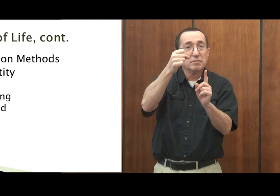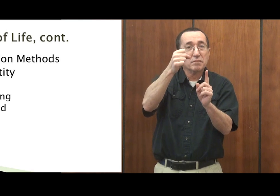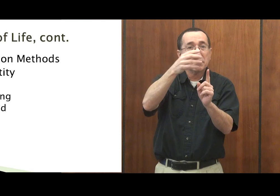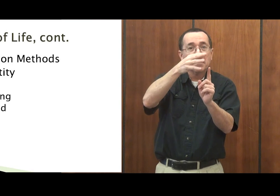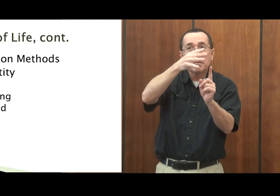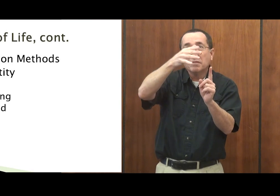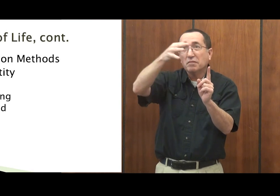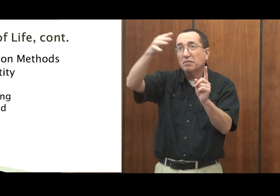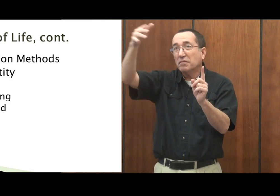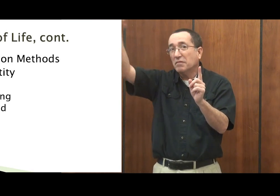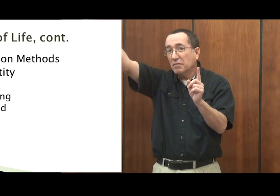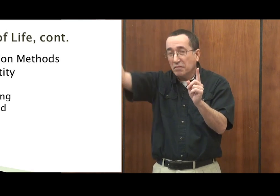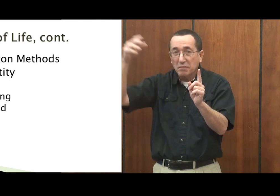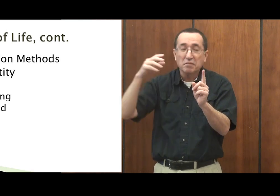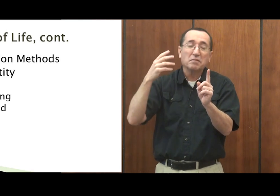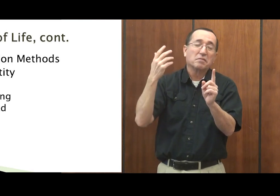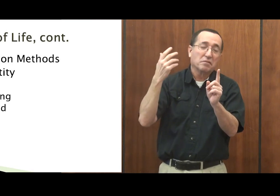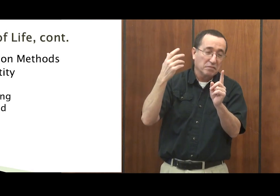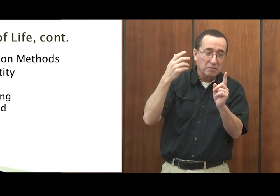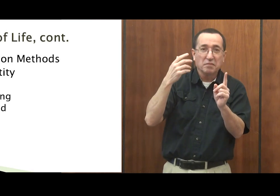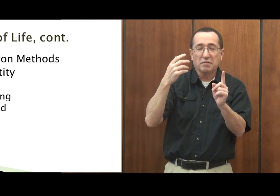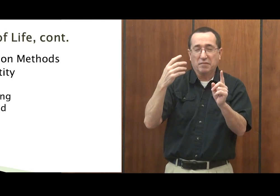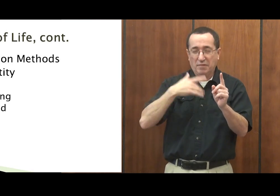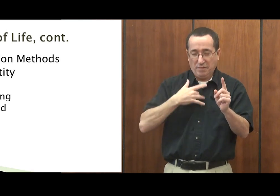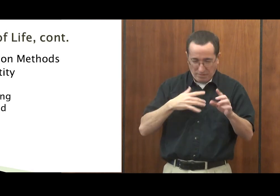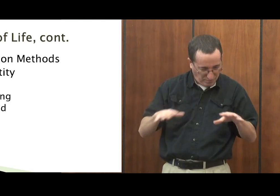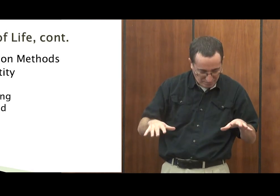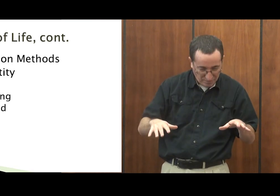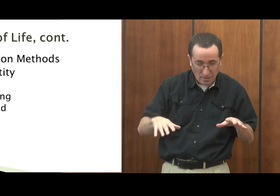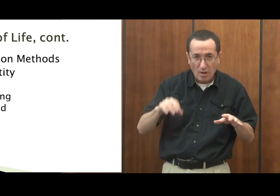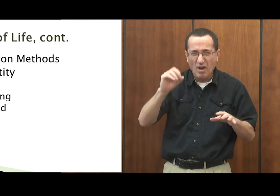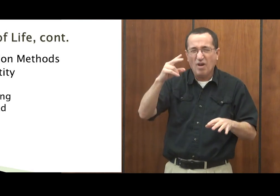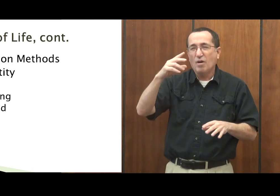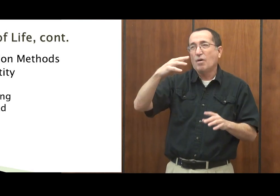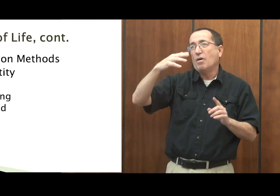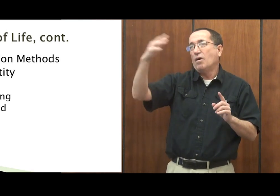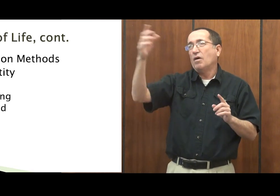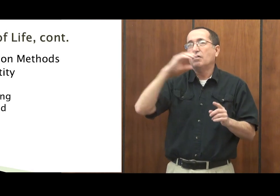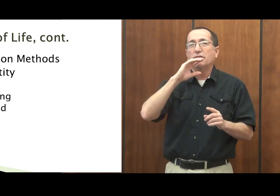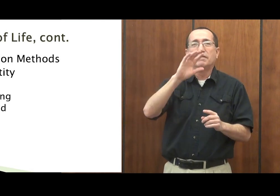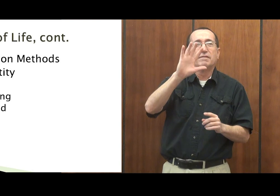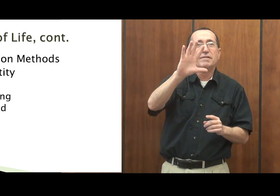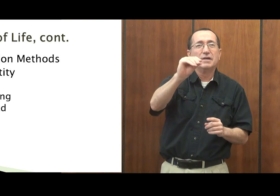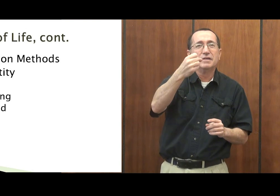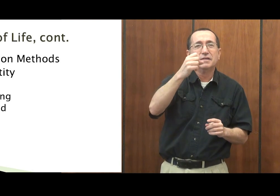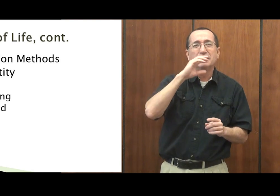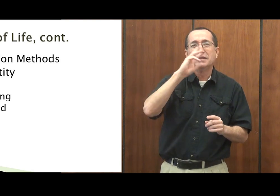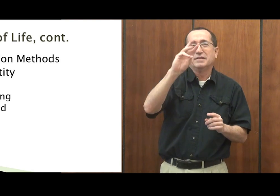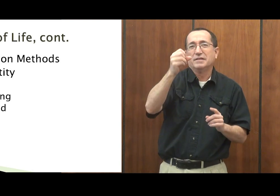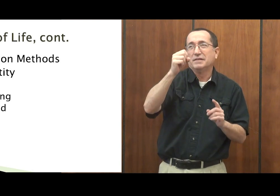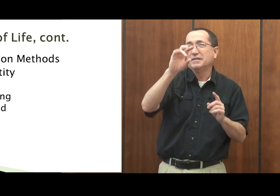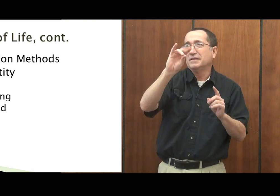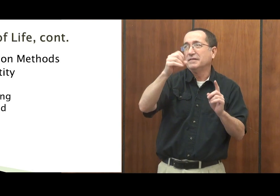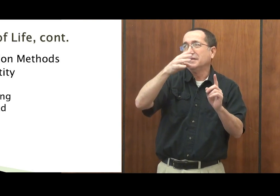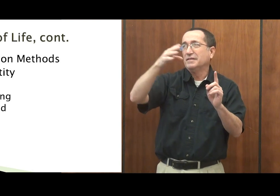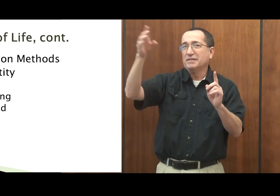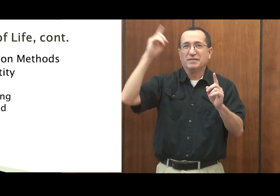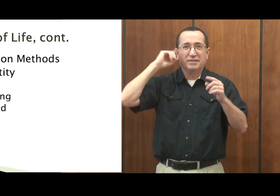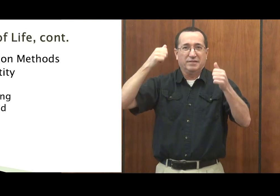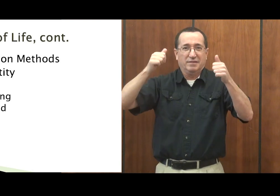Sometimes, after your 20s, you start to have hearing loss. And then you realize it's gone. Maybe in the 50s, 60s and